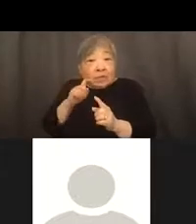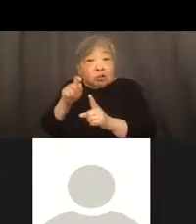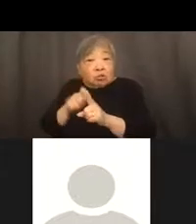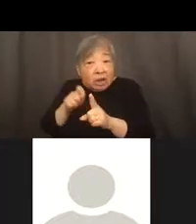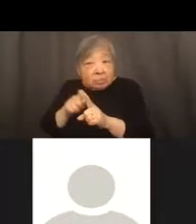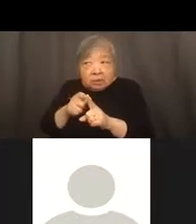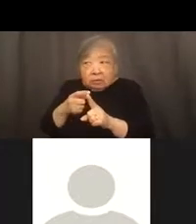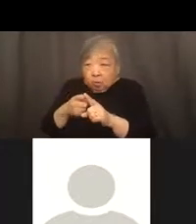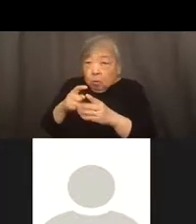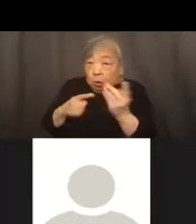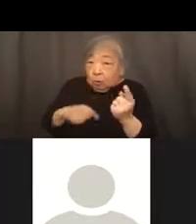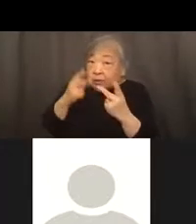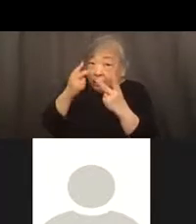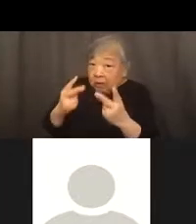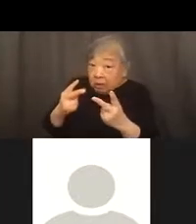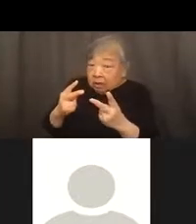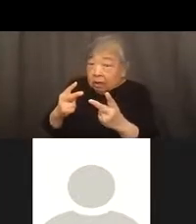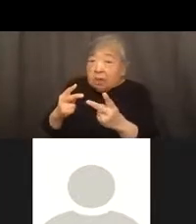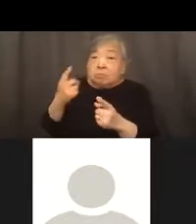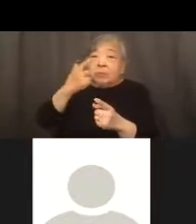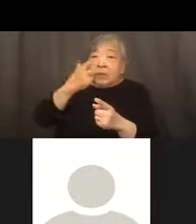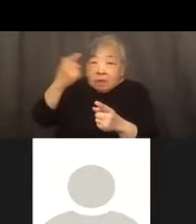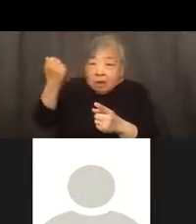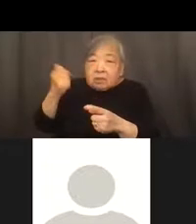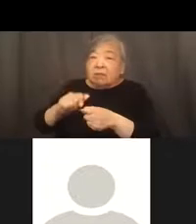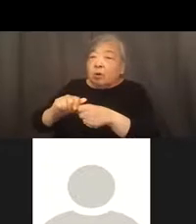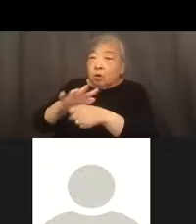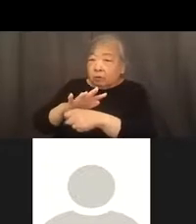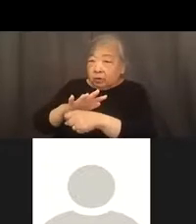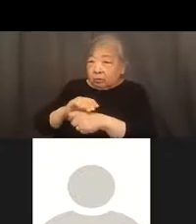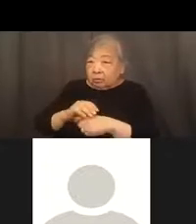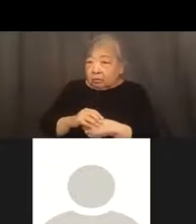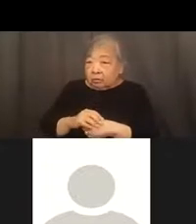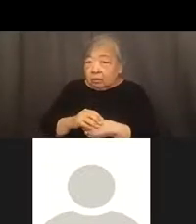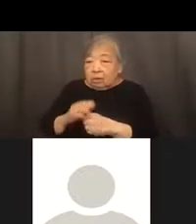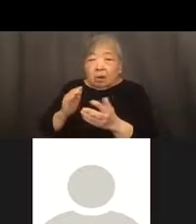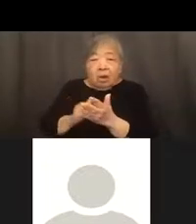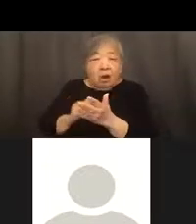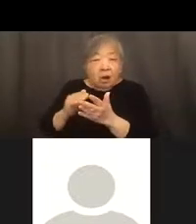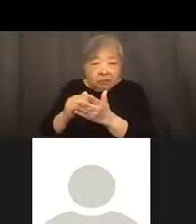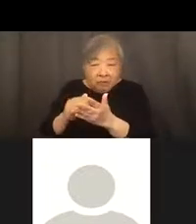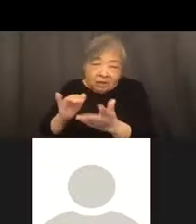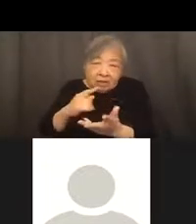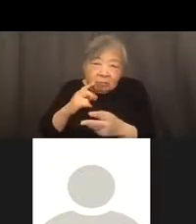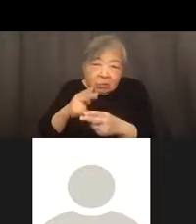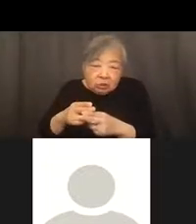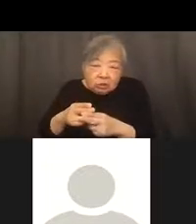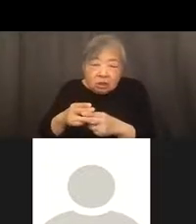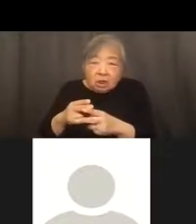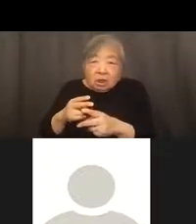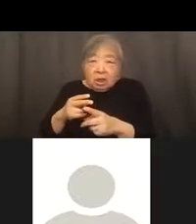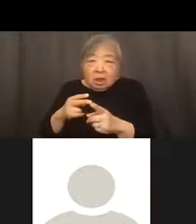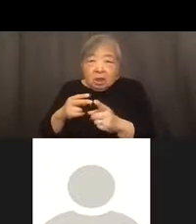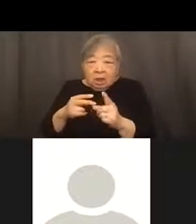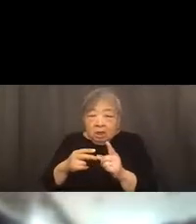in our large scale cases because of COVID. Often, you know, as I mentioned, aggrieved persons are